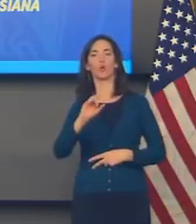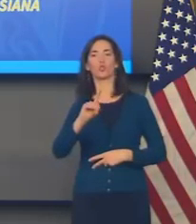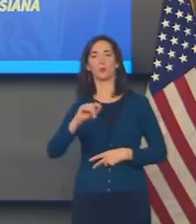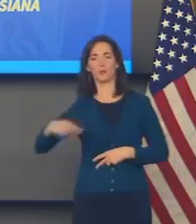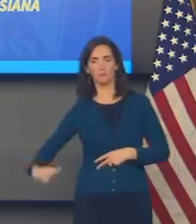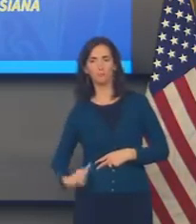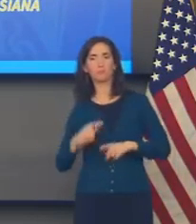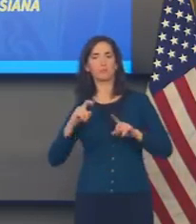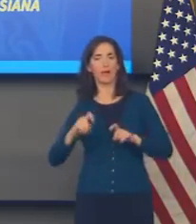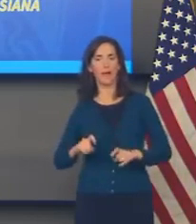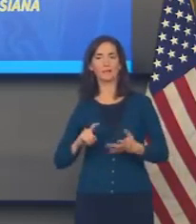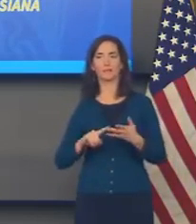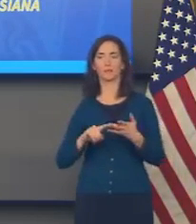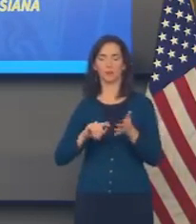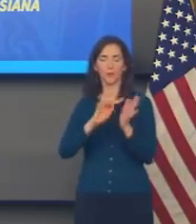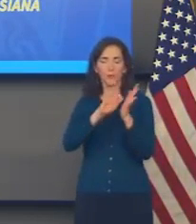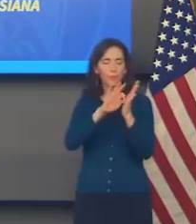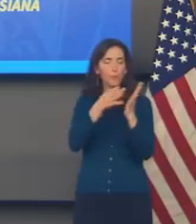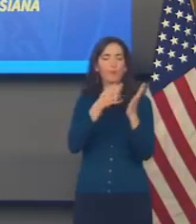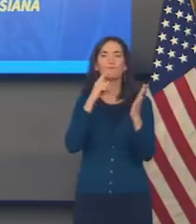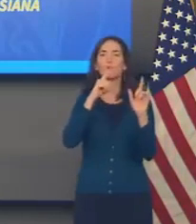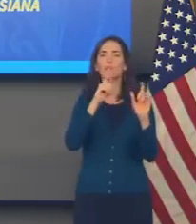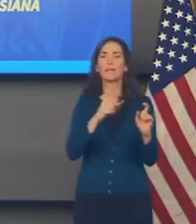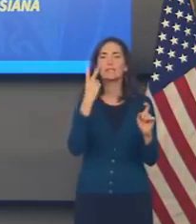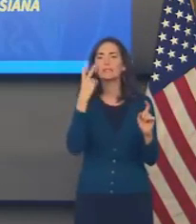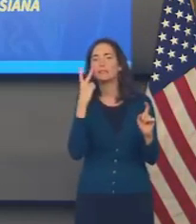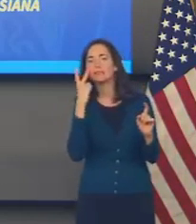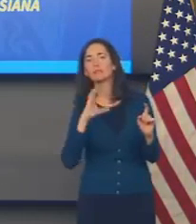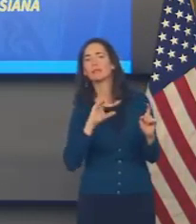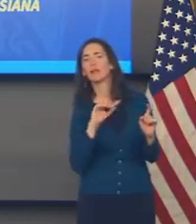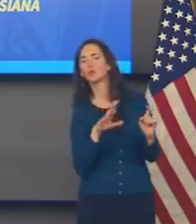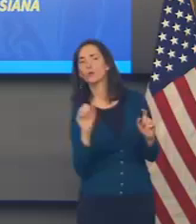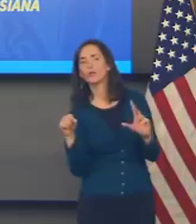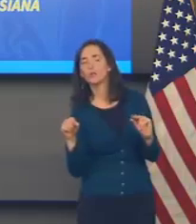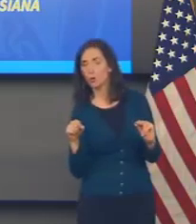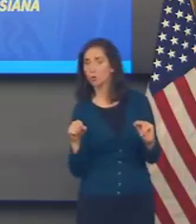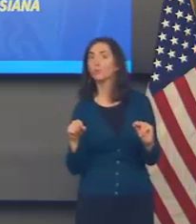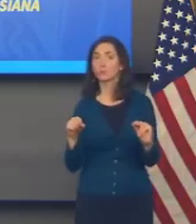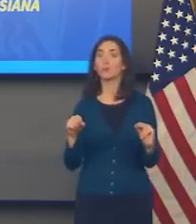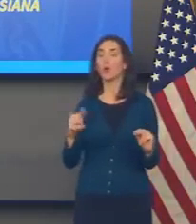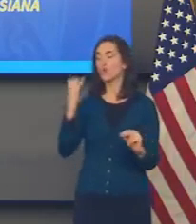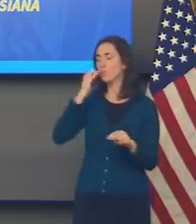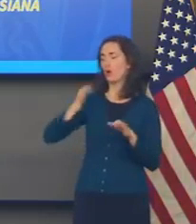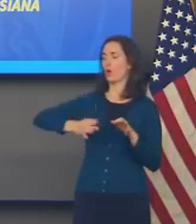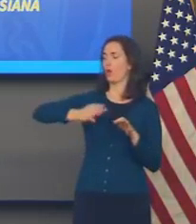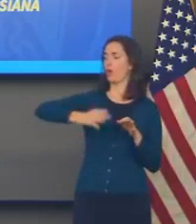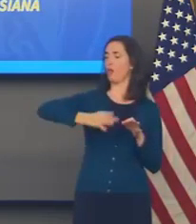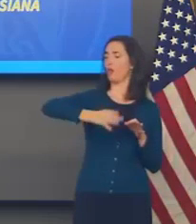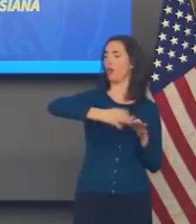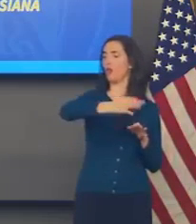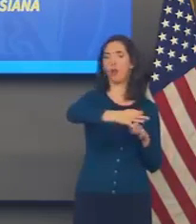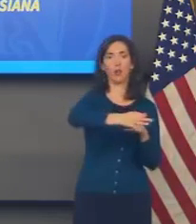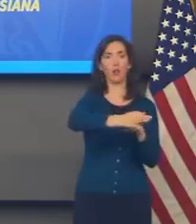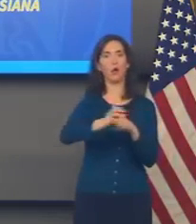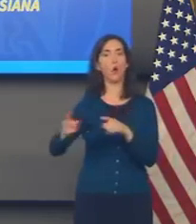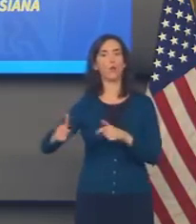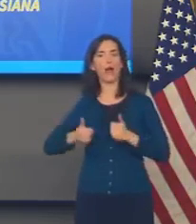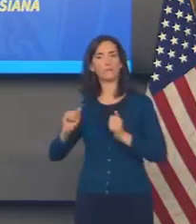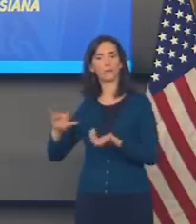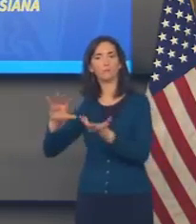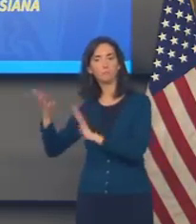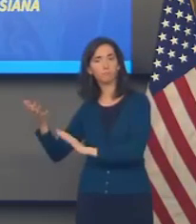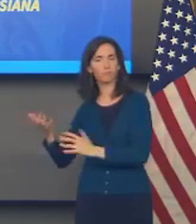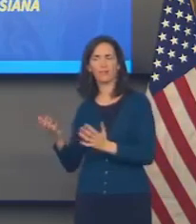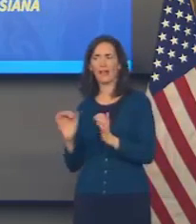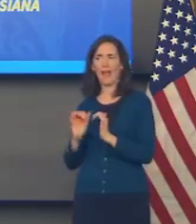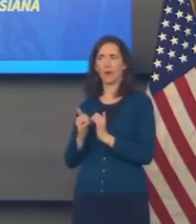colonoscopies, biopsies, the postponement of these procedures have real consequences. And sometimes they're hard to measure even. But real, real